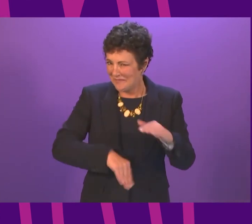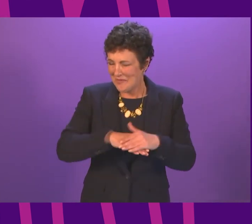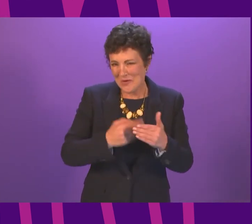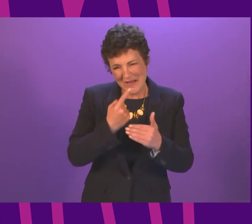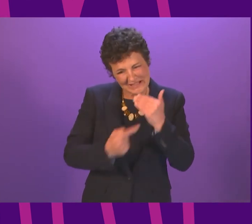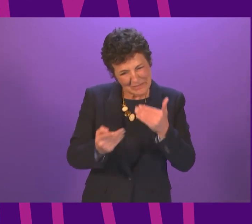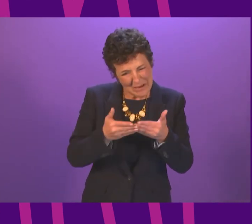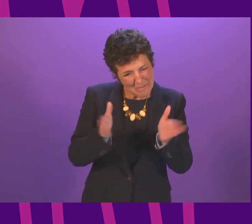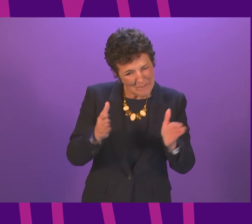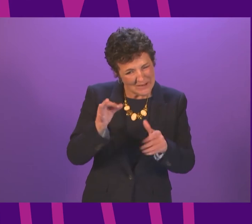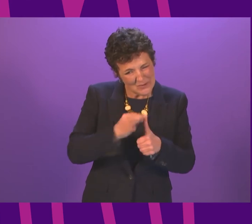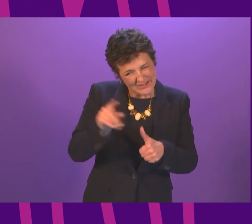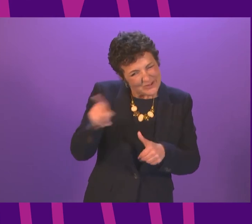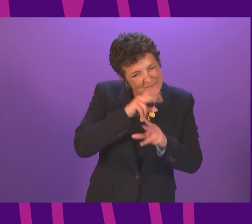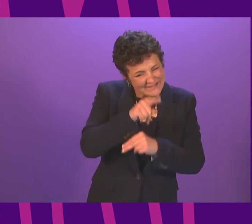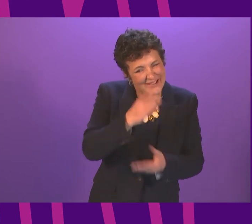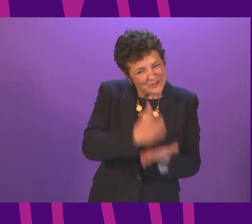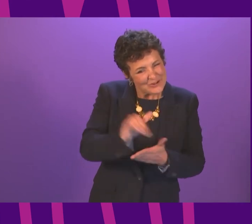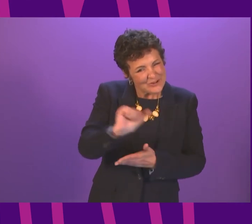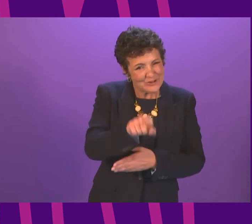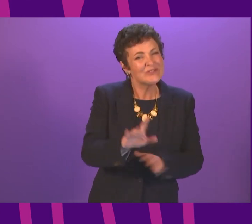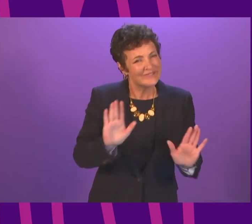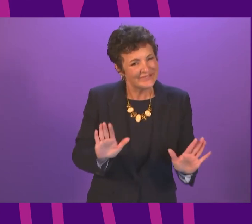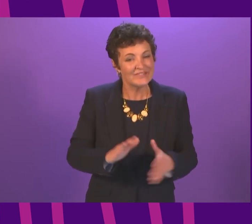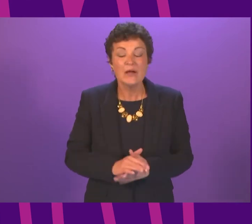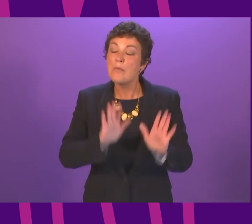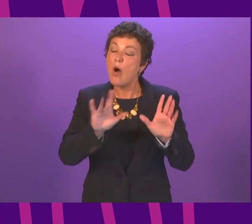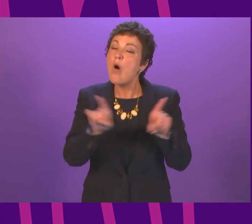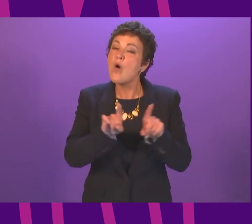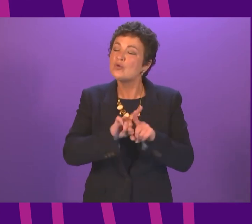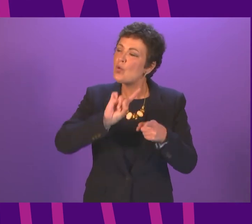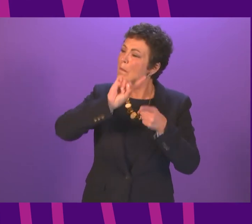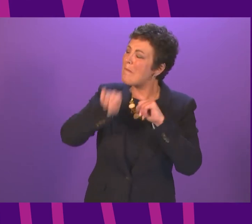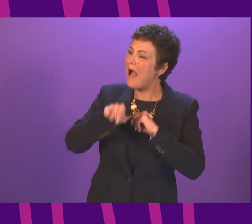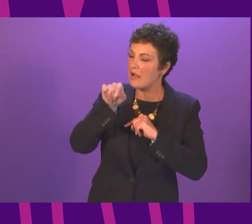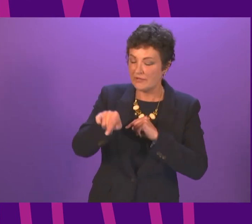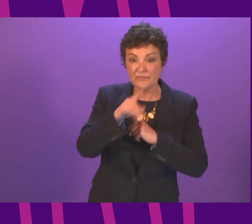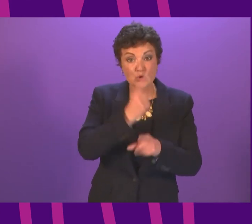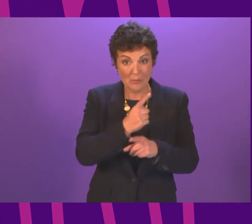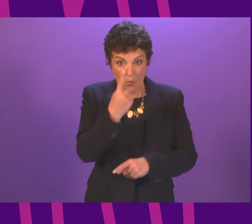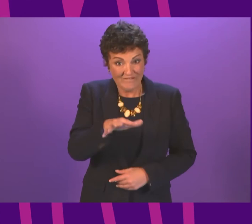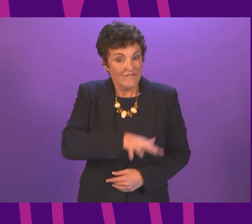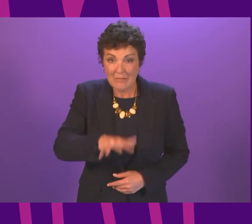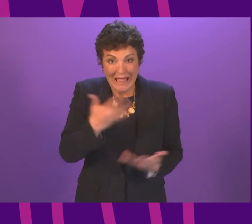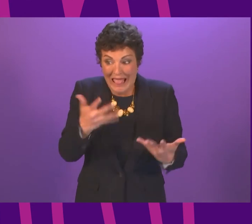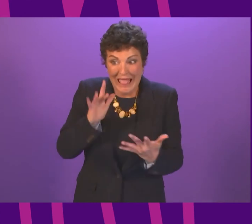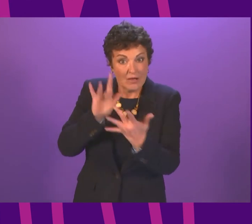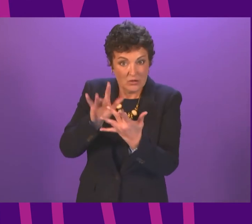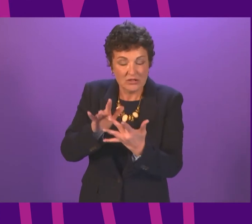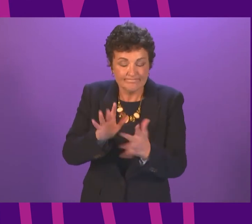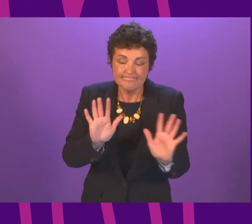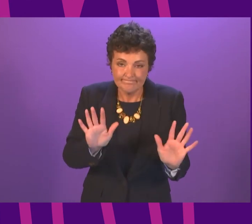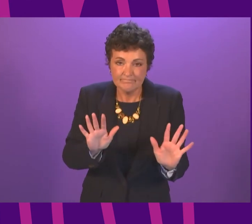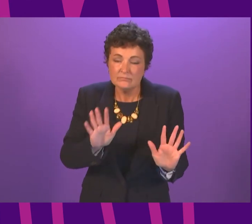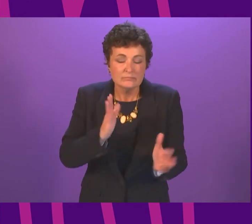inquiry that is already underway. And I, finally, just to come back to the one family that has not been contacted. That